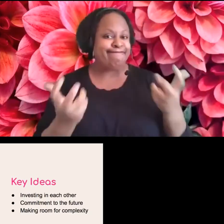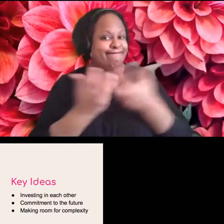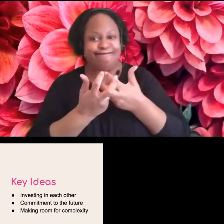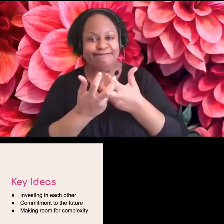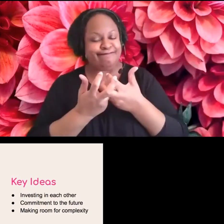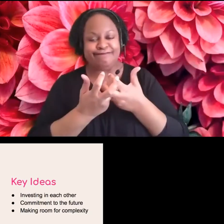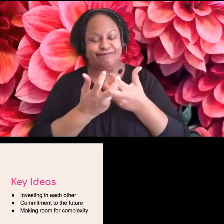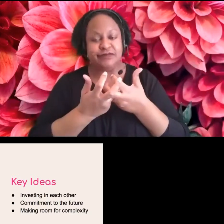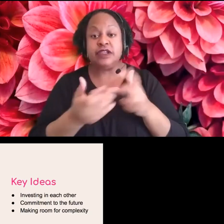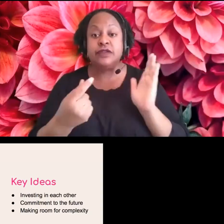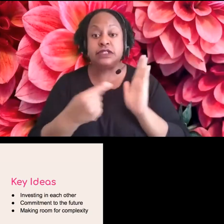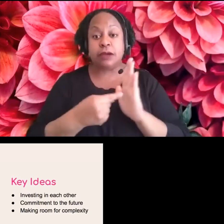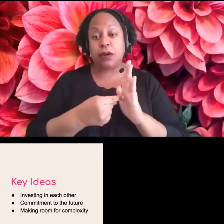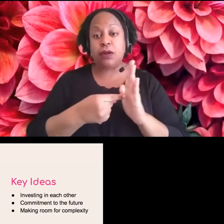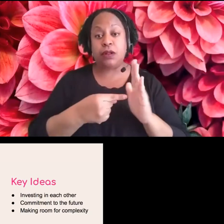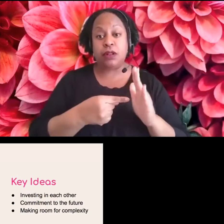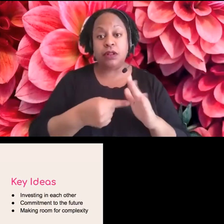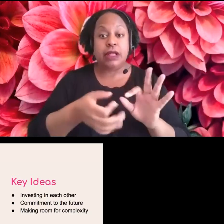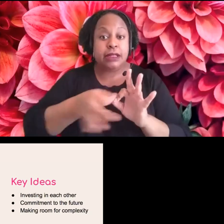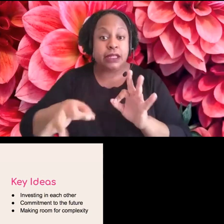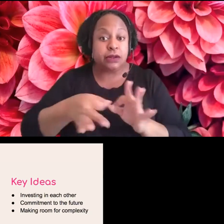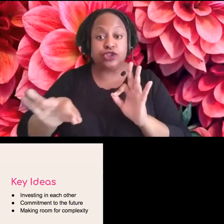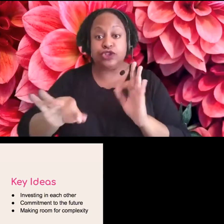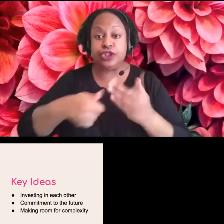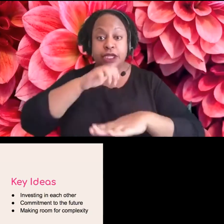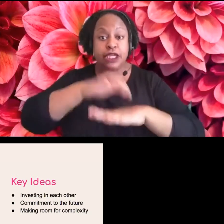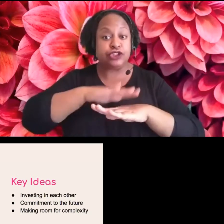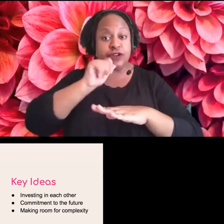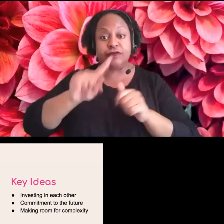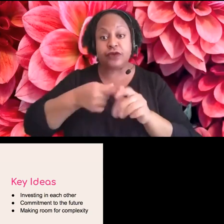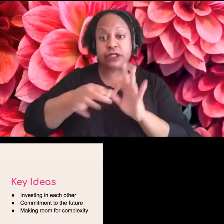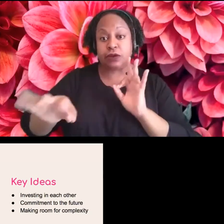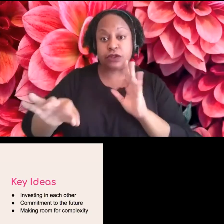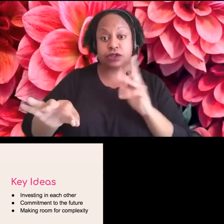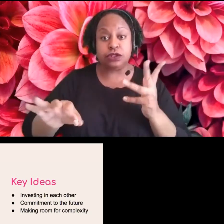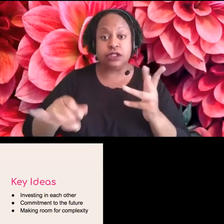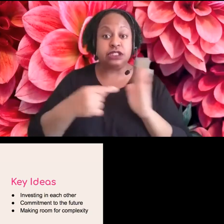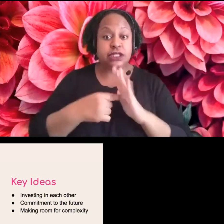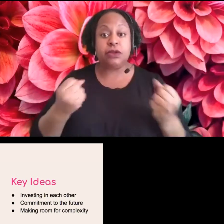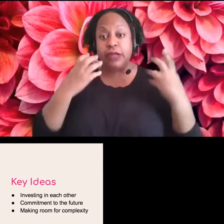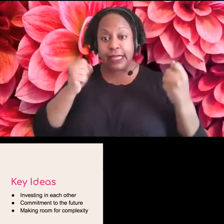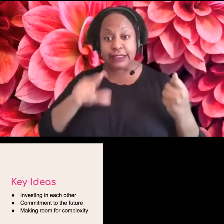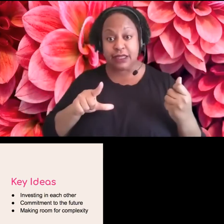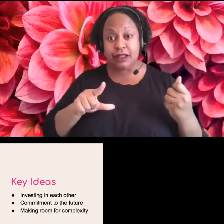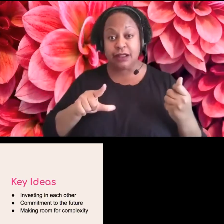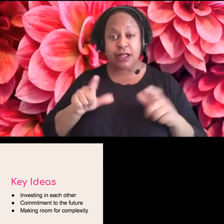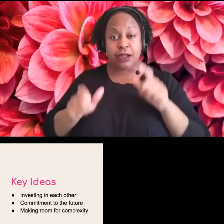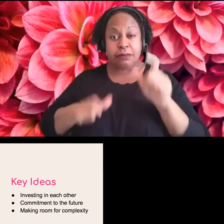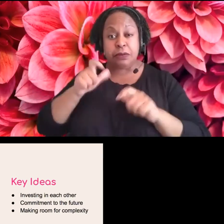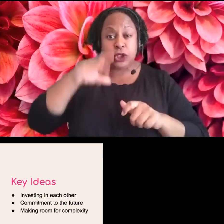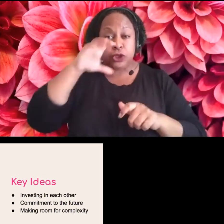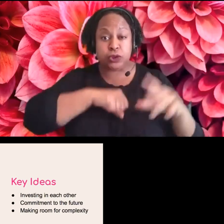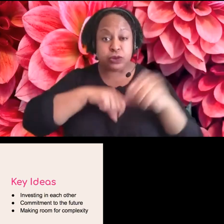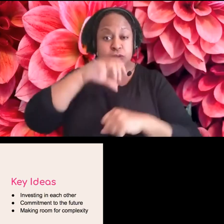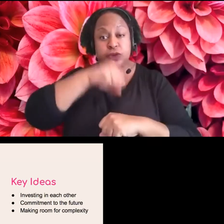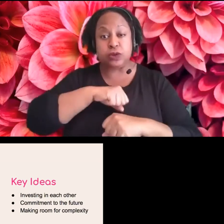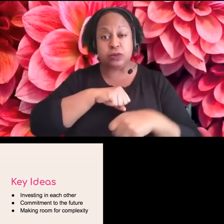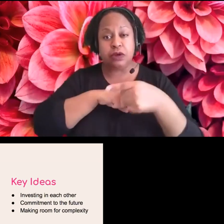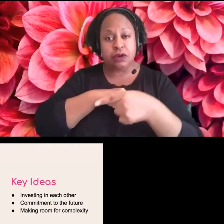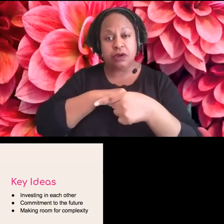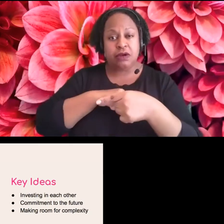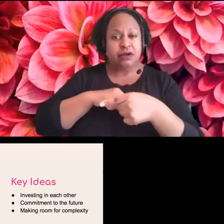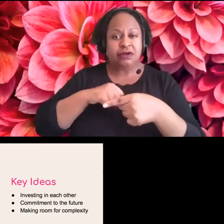language and, and the professionalism that gets assumed sometimes, uh, due to autism, uh, the oppression against deaf people,